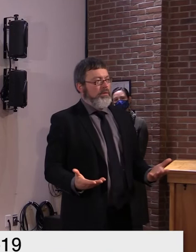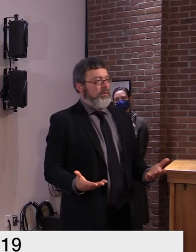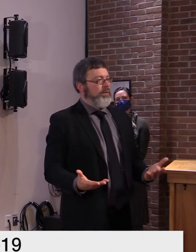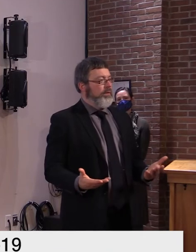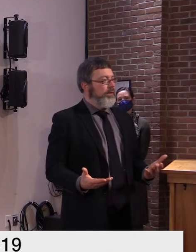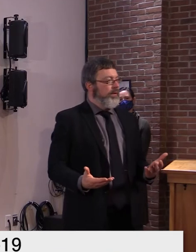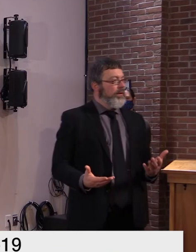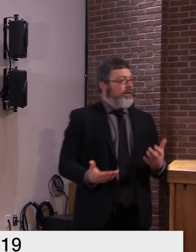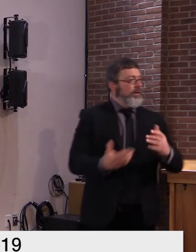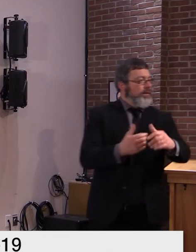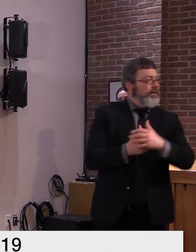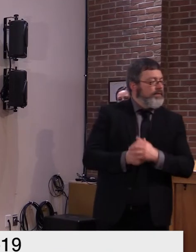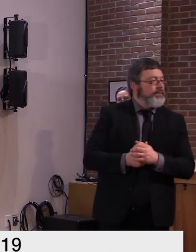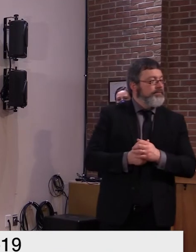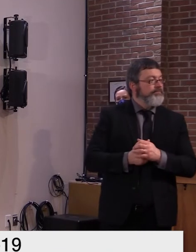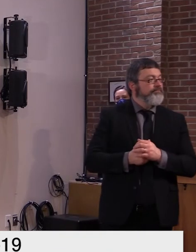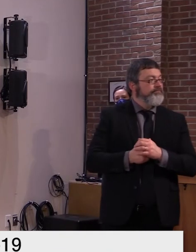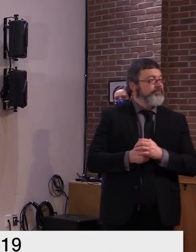Steve, NEK TV?